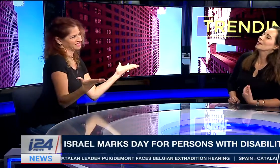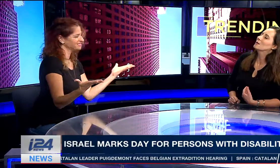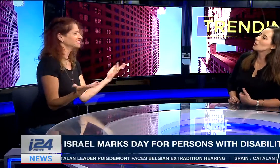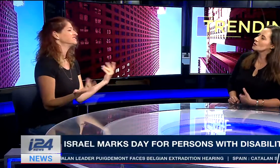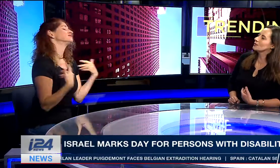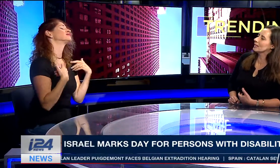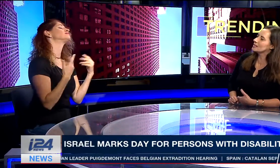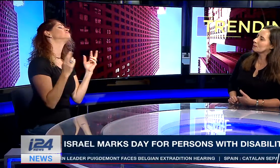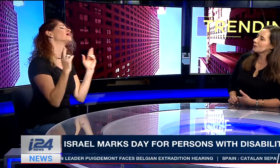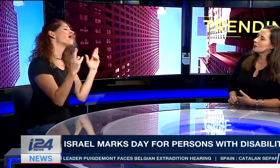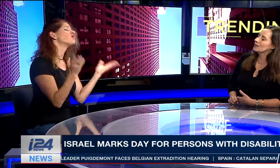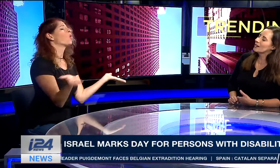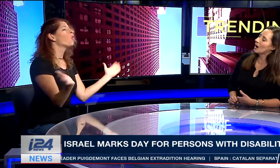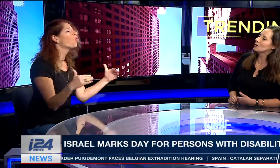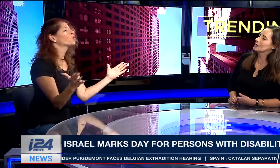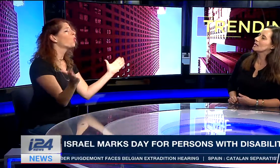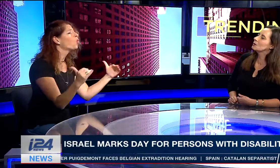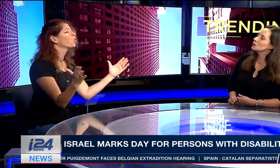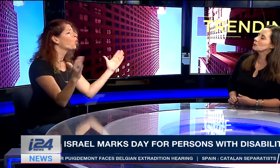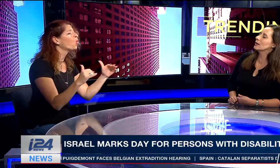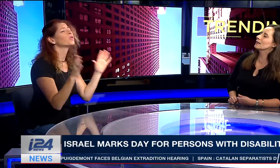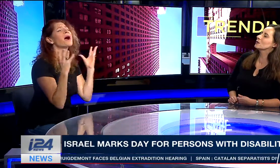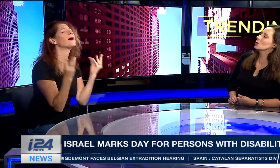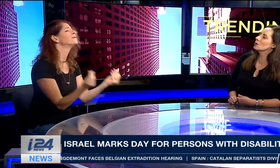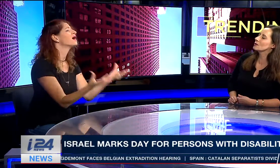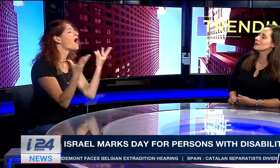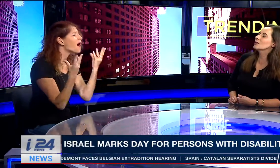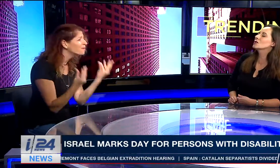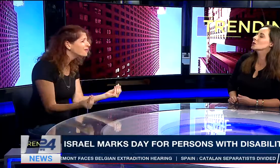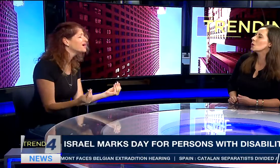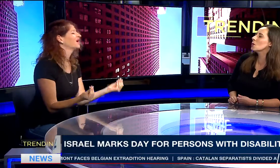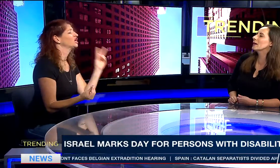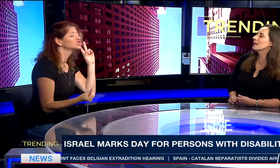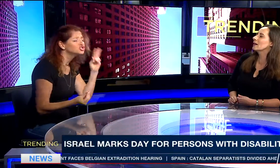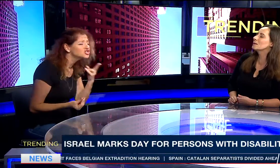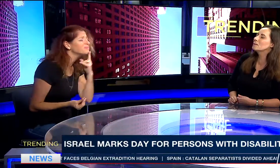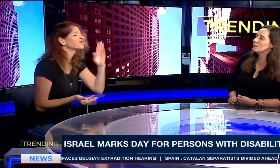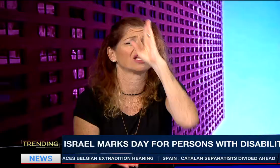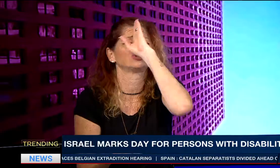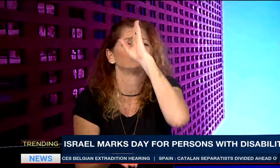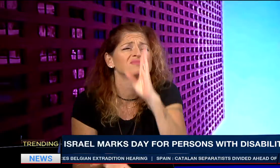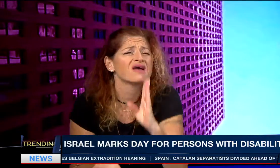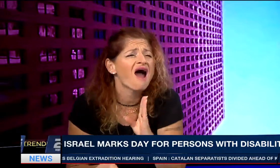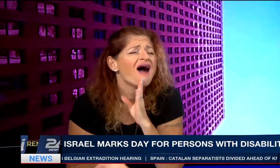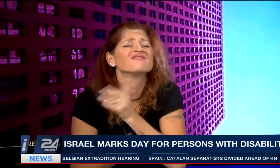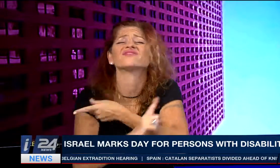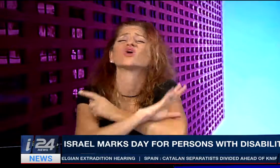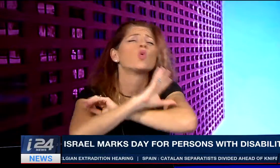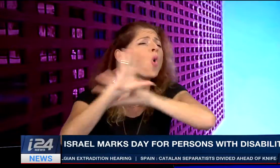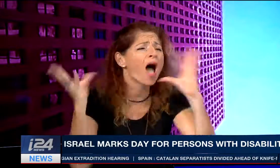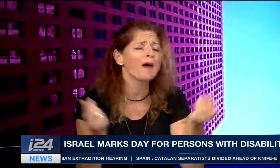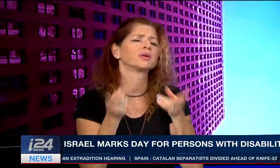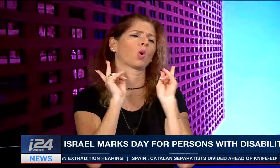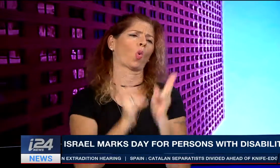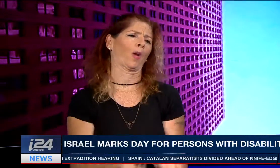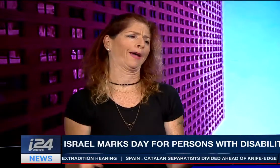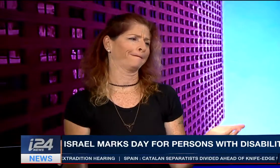Because of that support, I was able to break the walls. There are so many other people, deaf people, hard-earing people, all kinds of people.